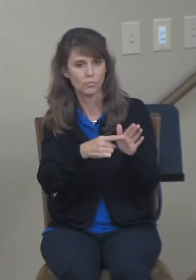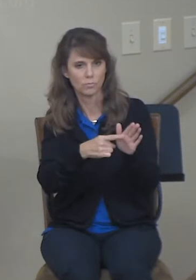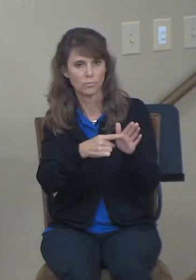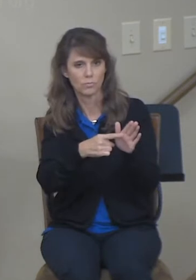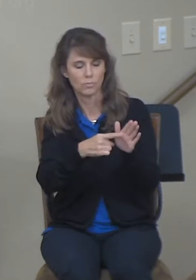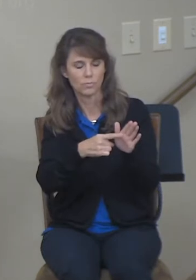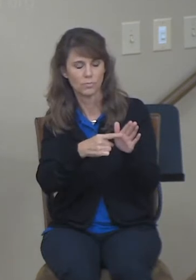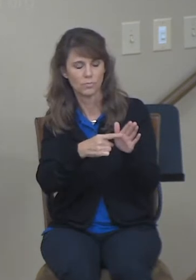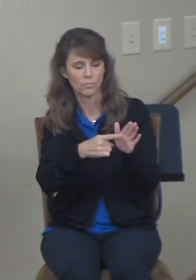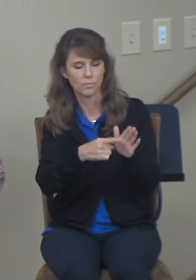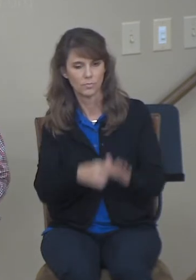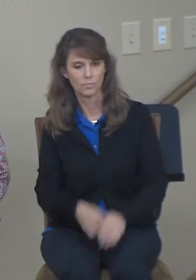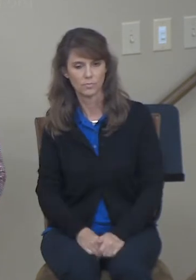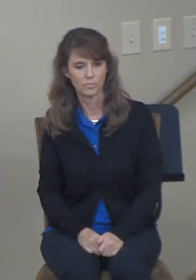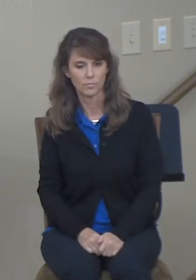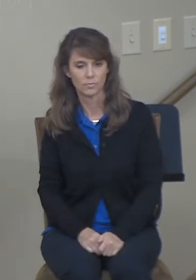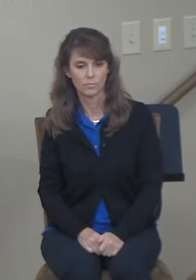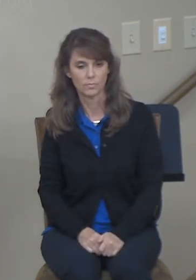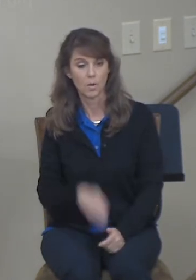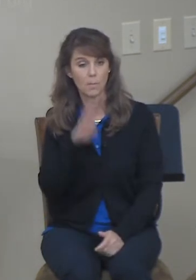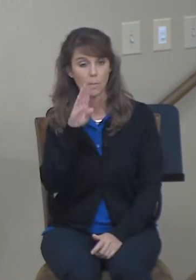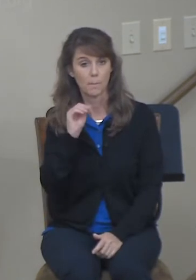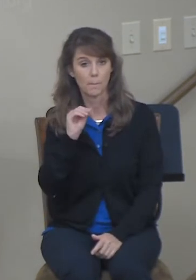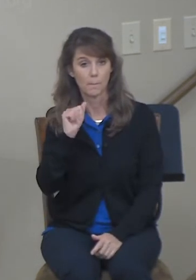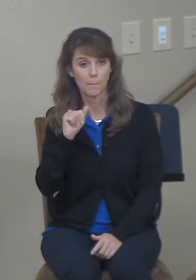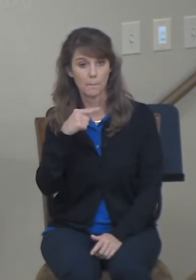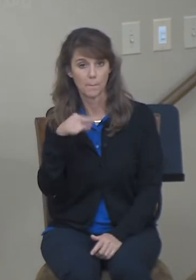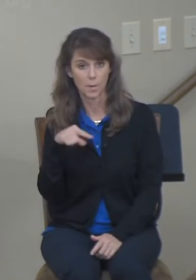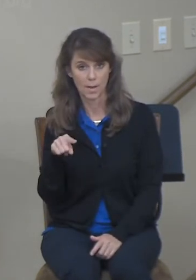I mean, that's what Boaz